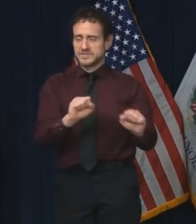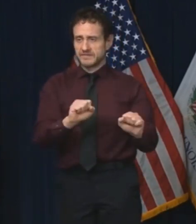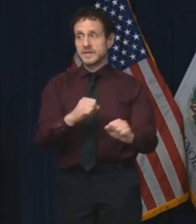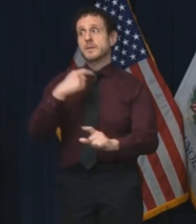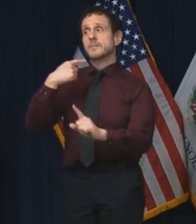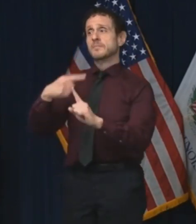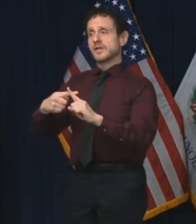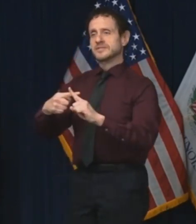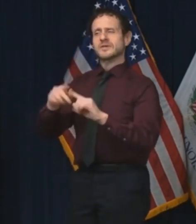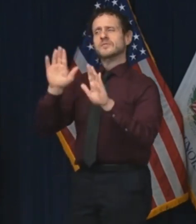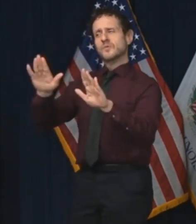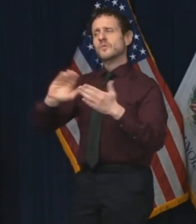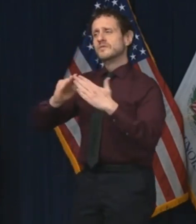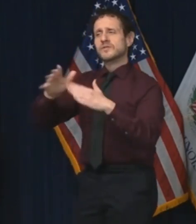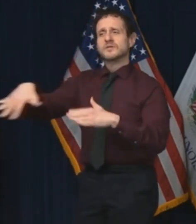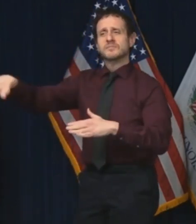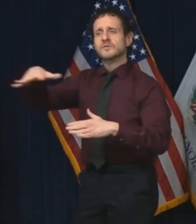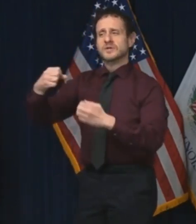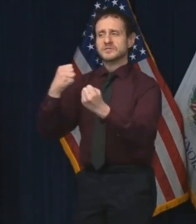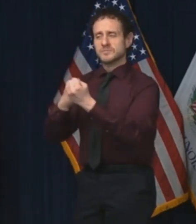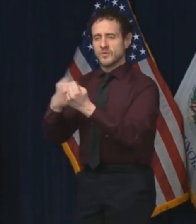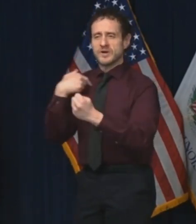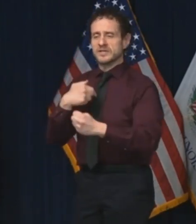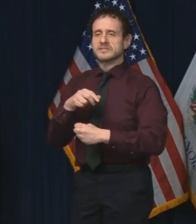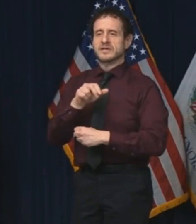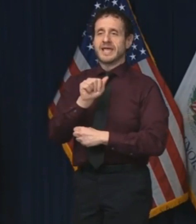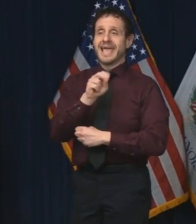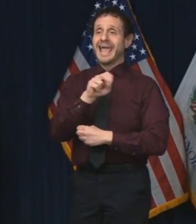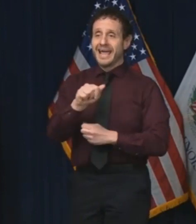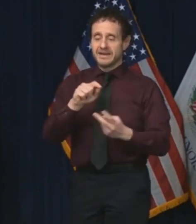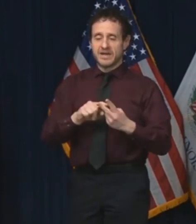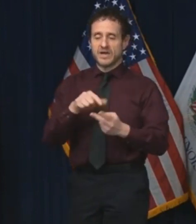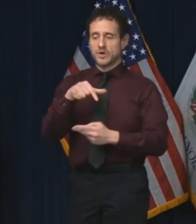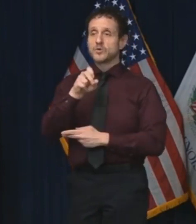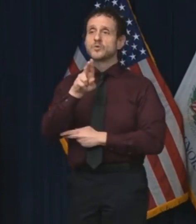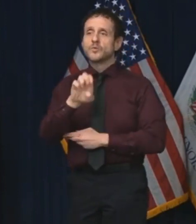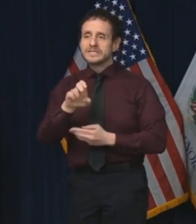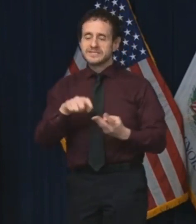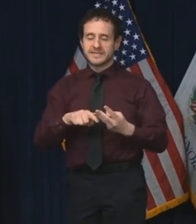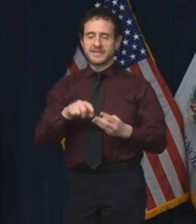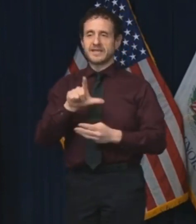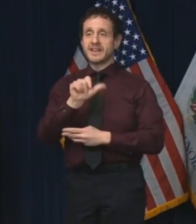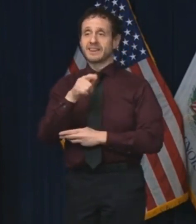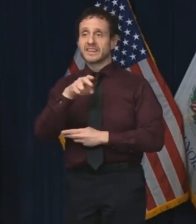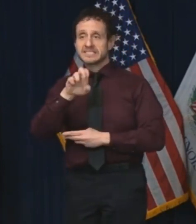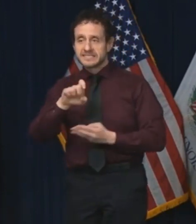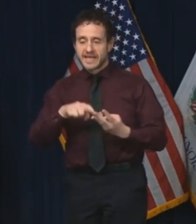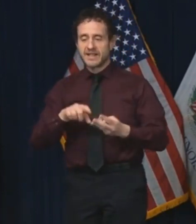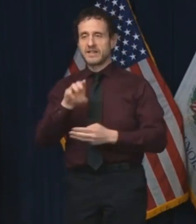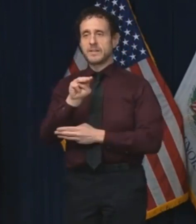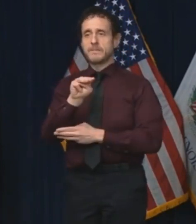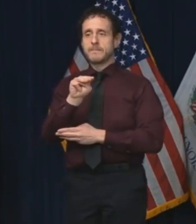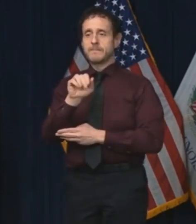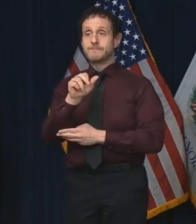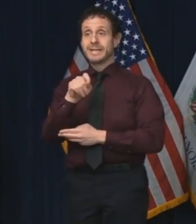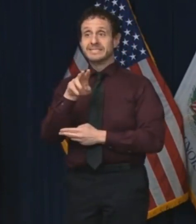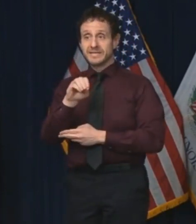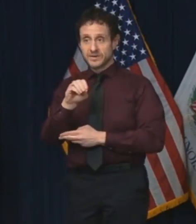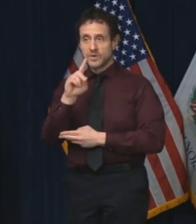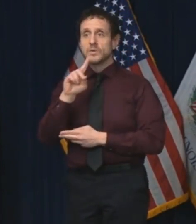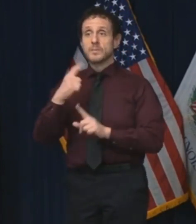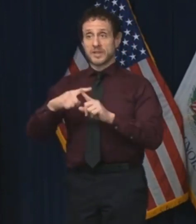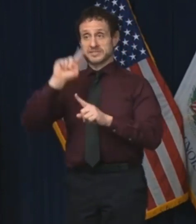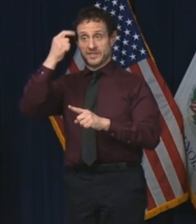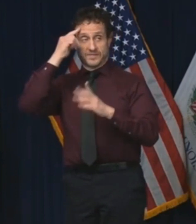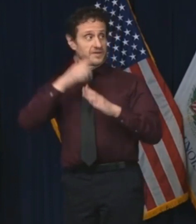wonderful communities in Anna, Quincy, LaSalle, Manteno, and this administration in the state of Illinois,